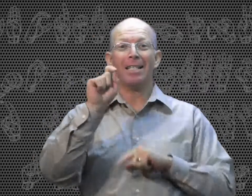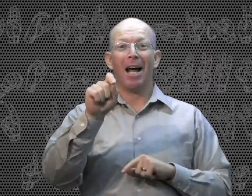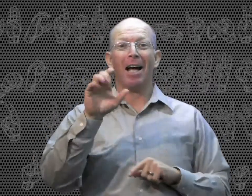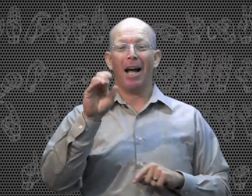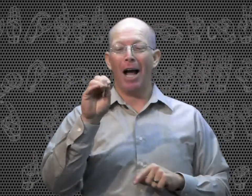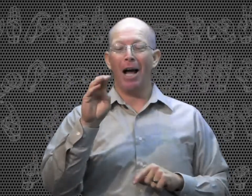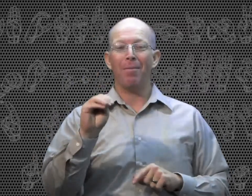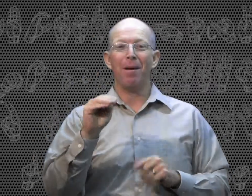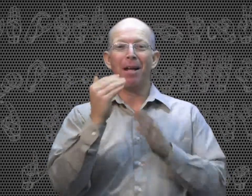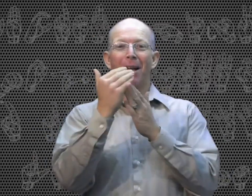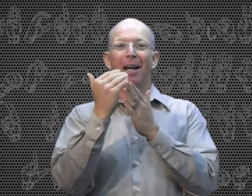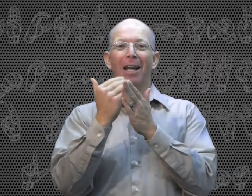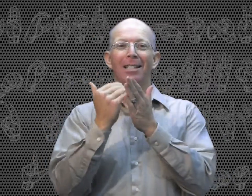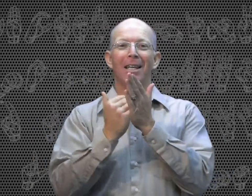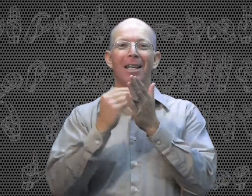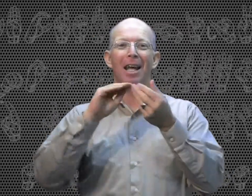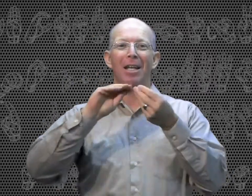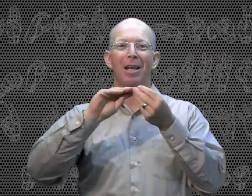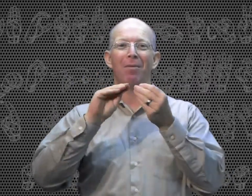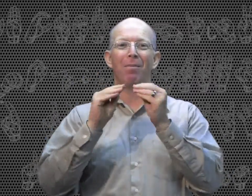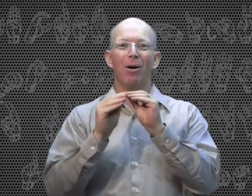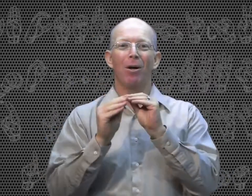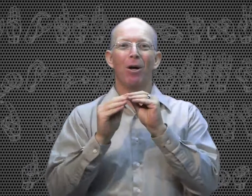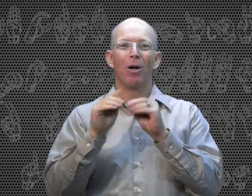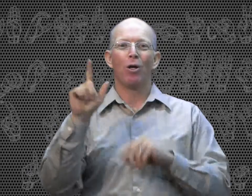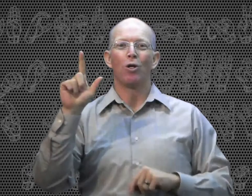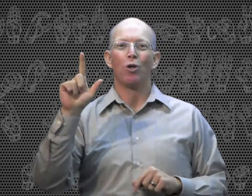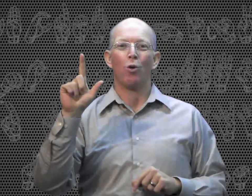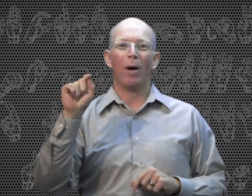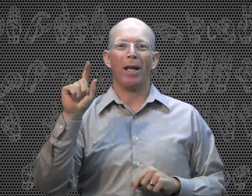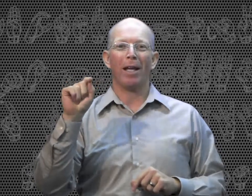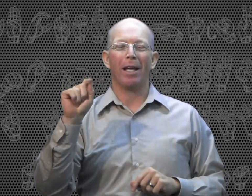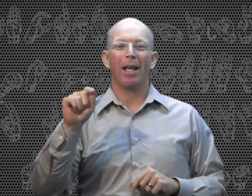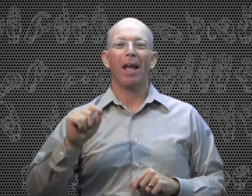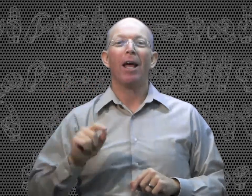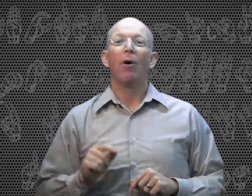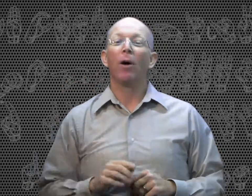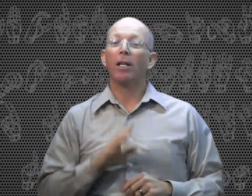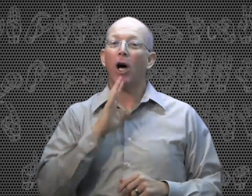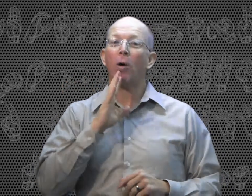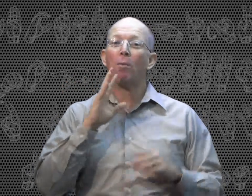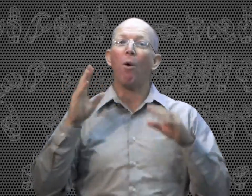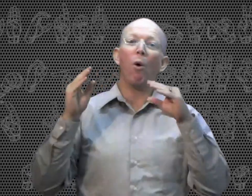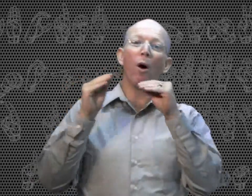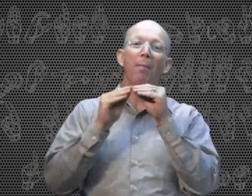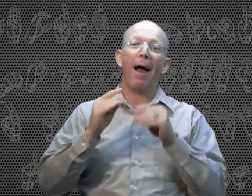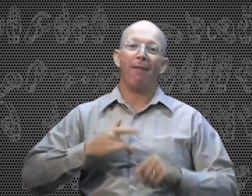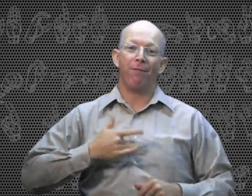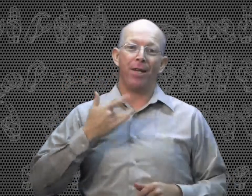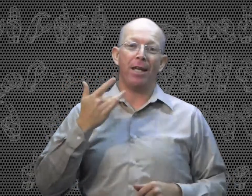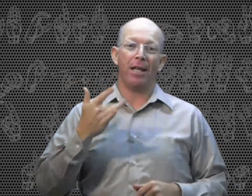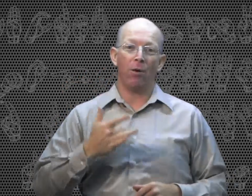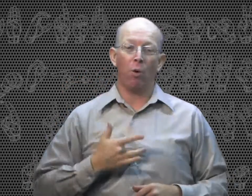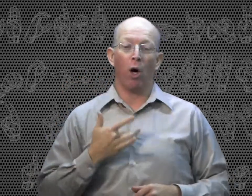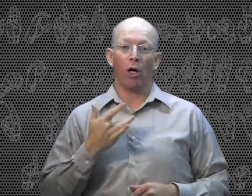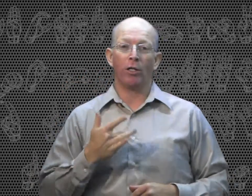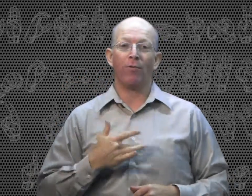LearnSigns.com, lesson number 20. We're going to talk more about feeling words,